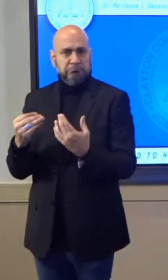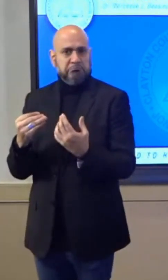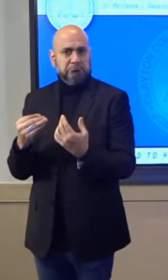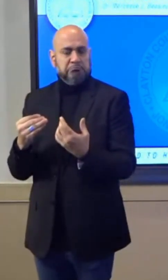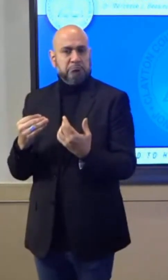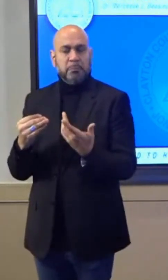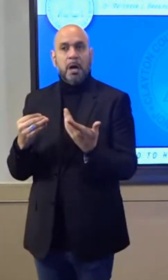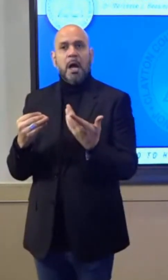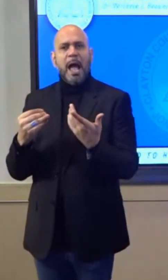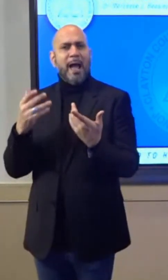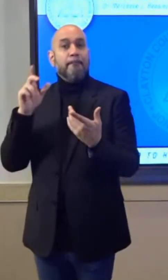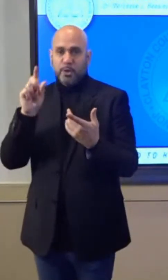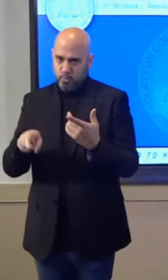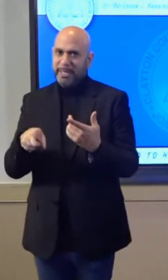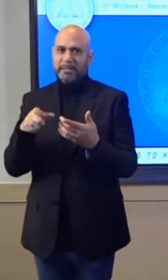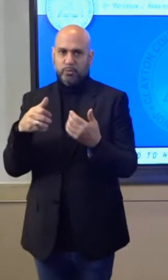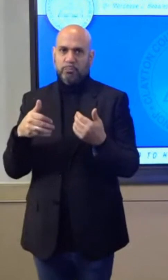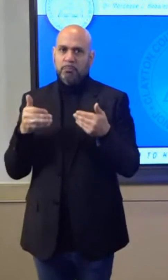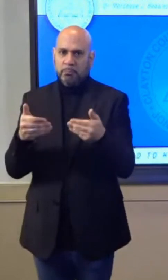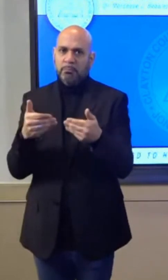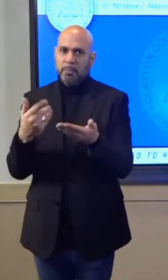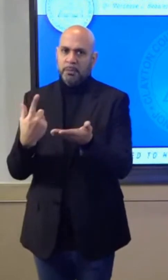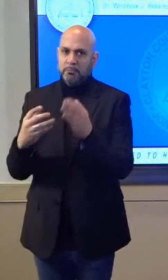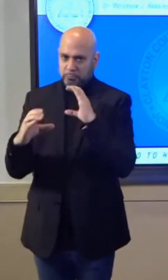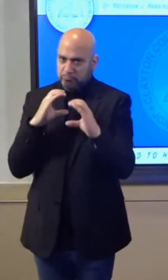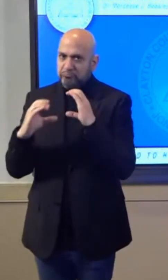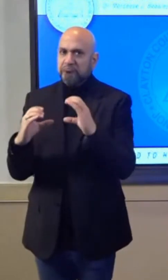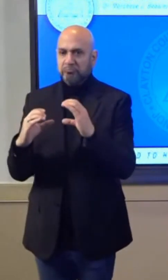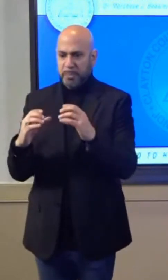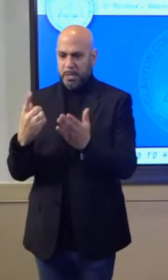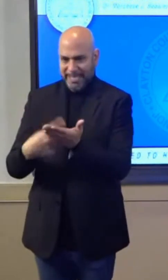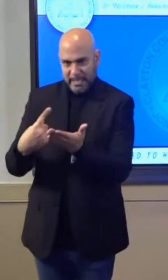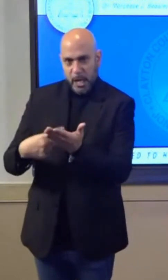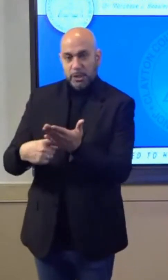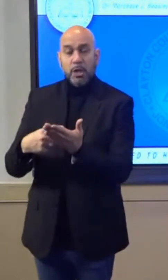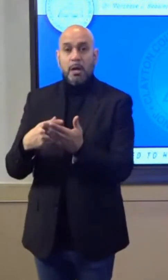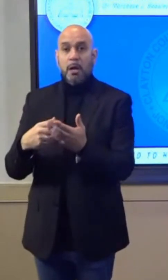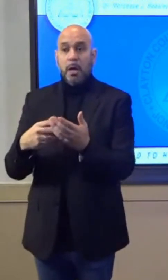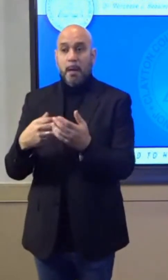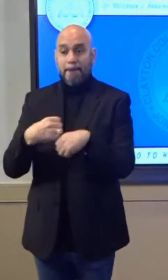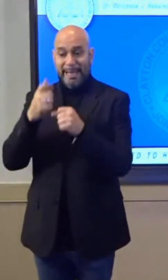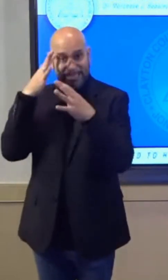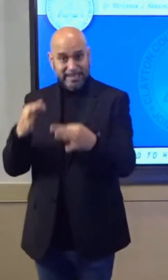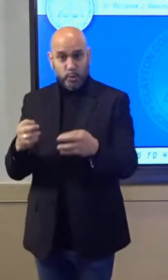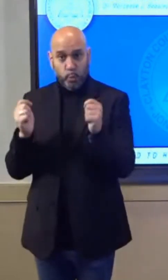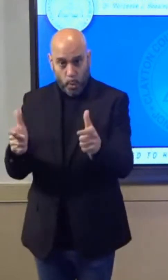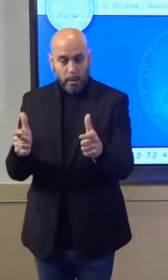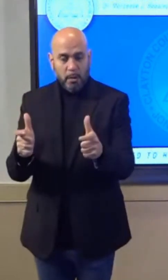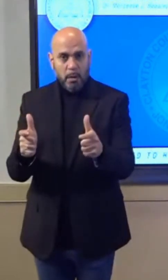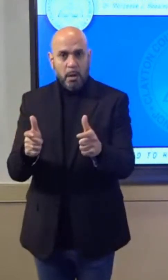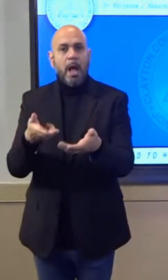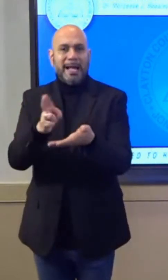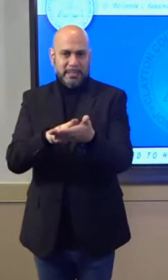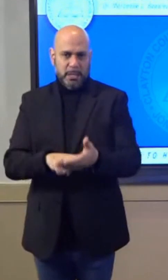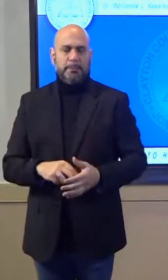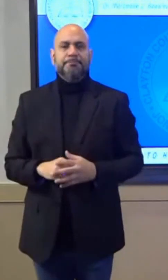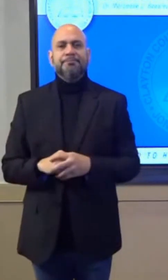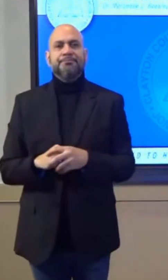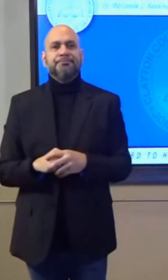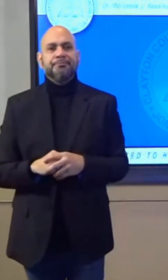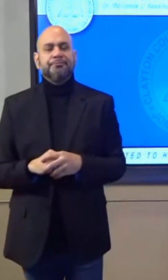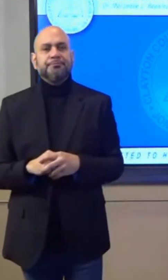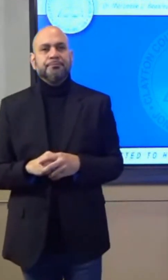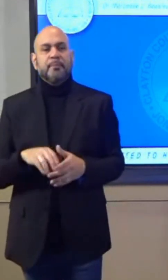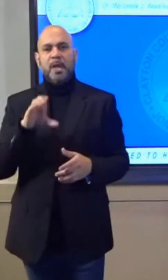to have those discussions, make your decisions quickly, and sign up quickly. The clinic operation hours